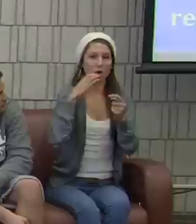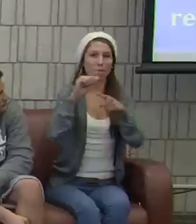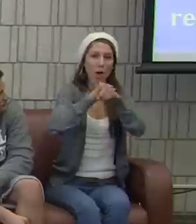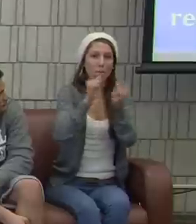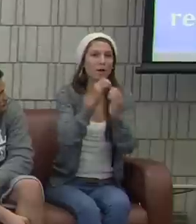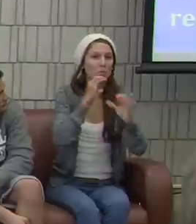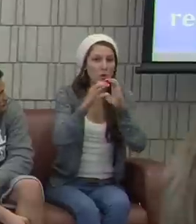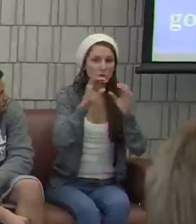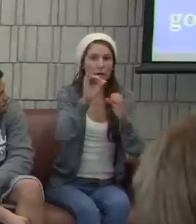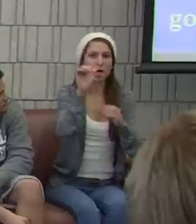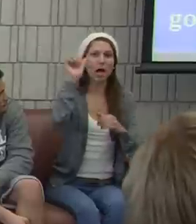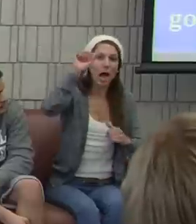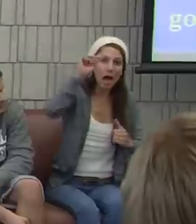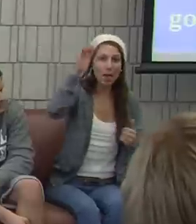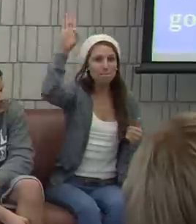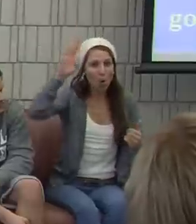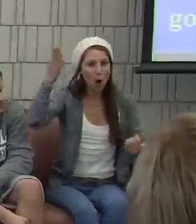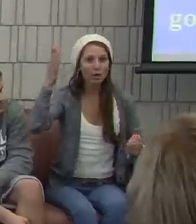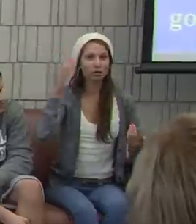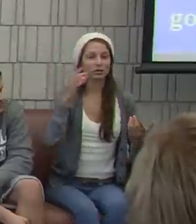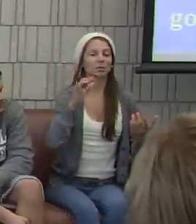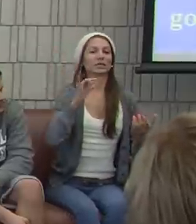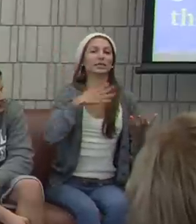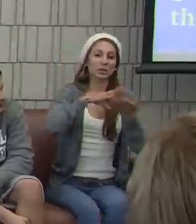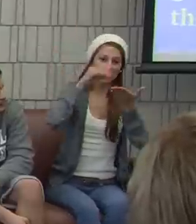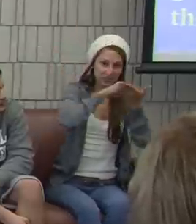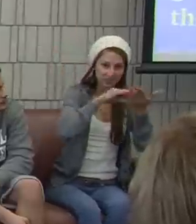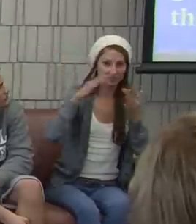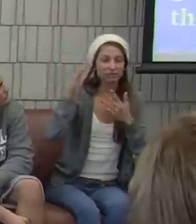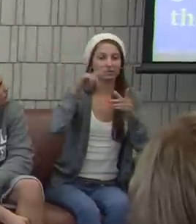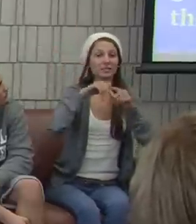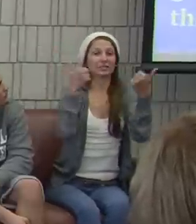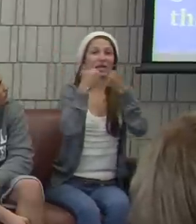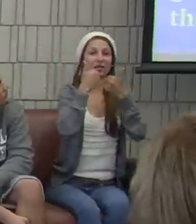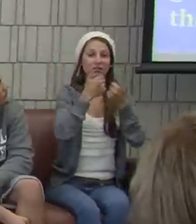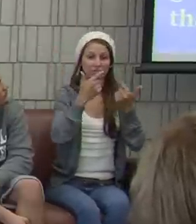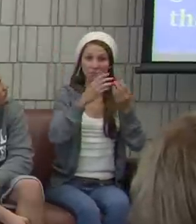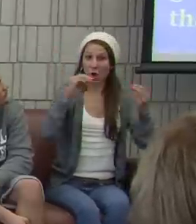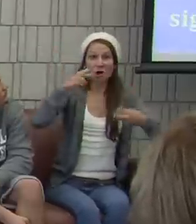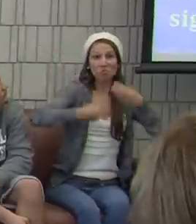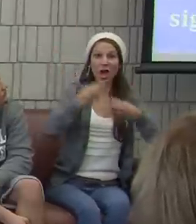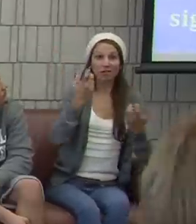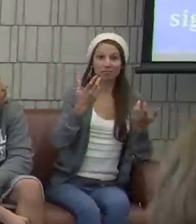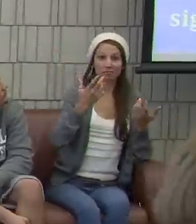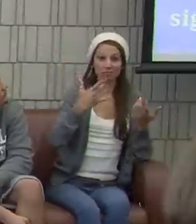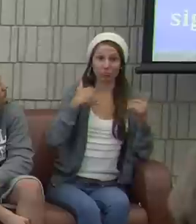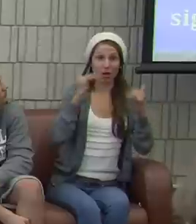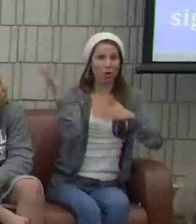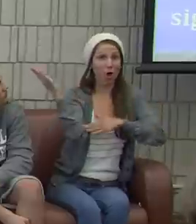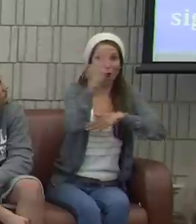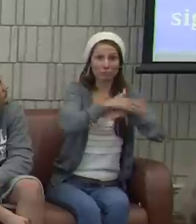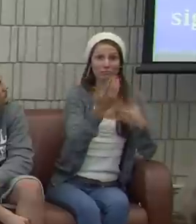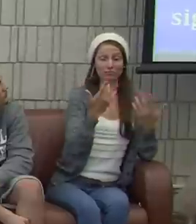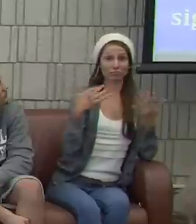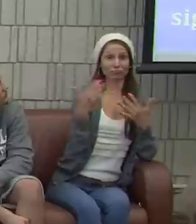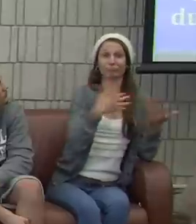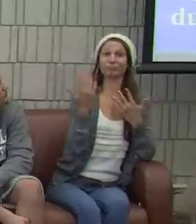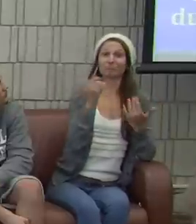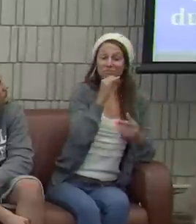I was hoping that the team would set up signs for various plays. And during the games, we had no problem. We